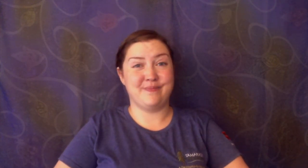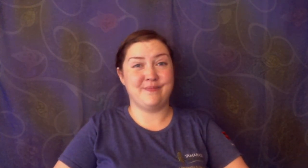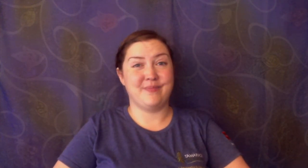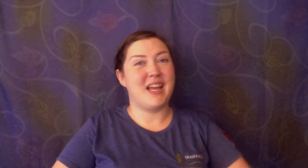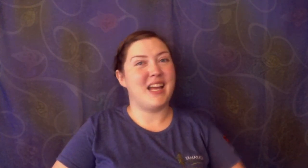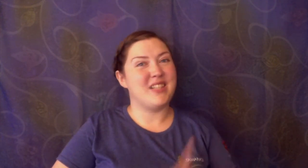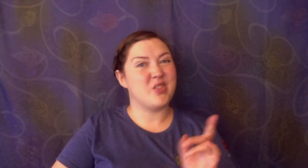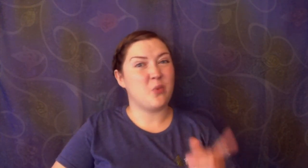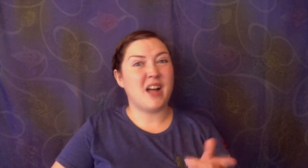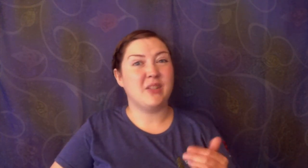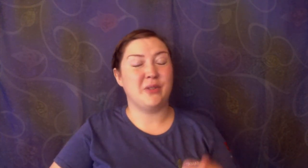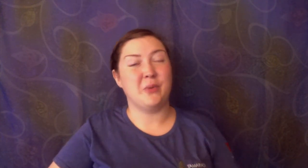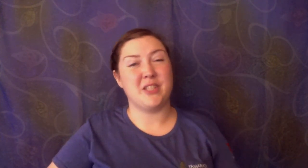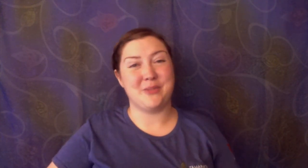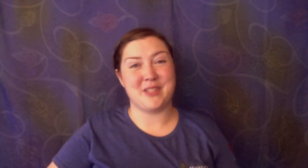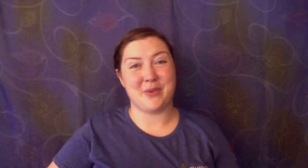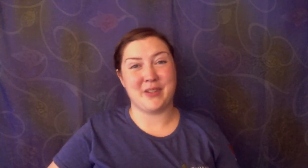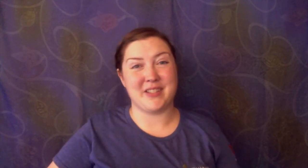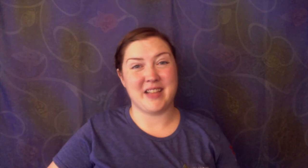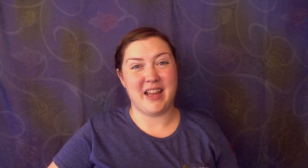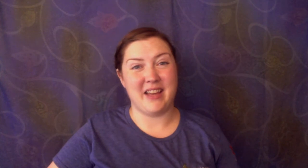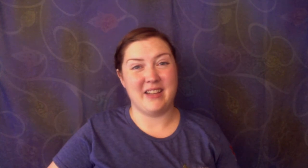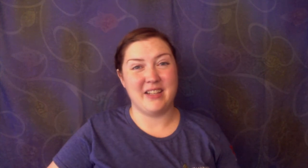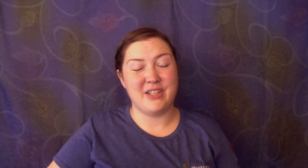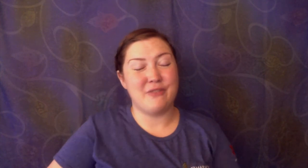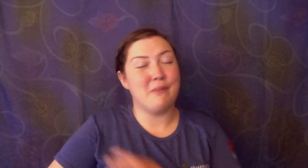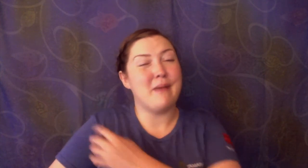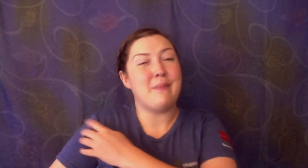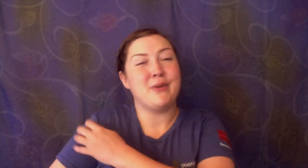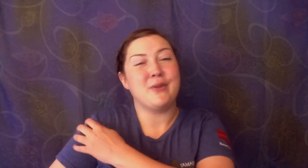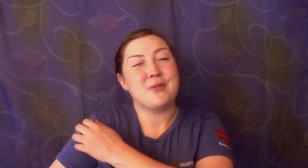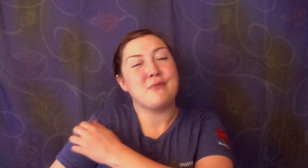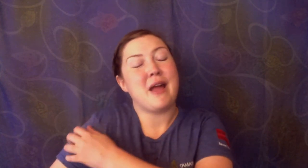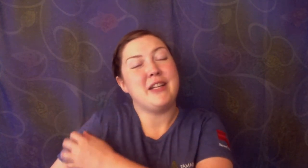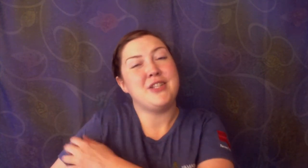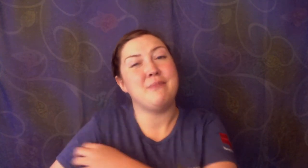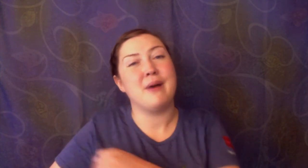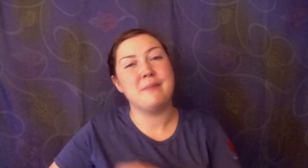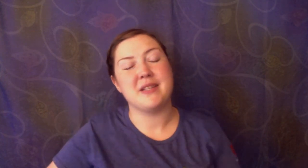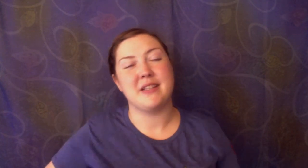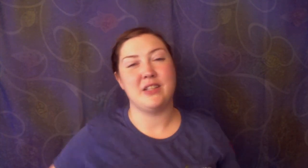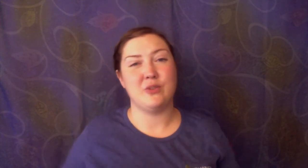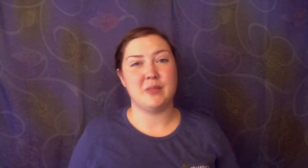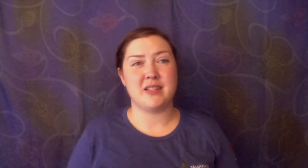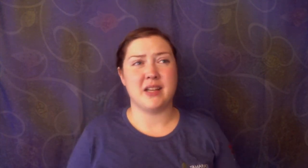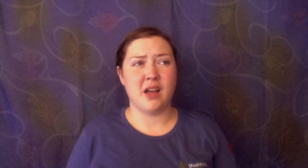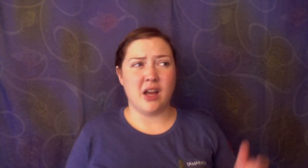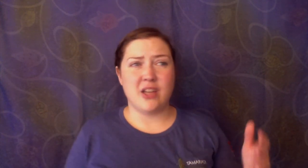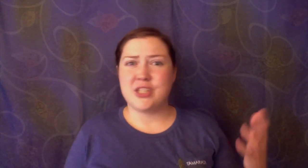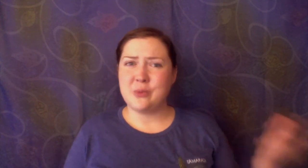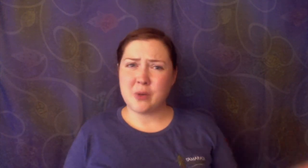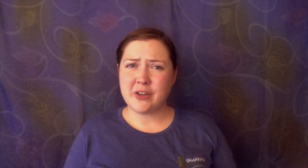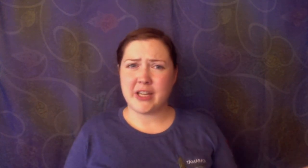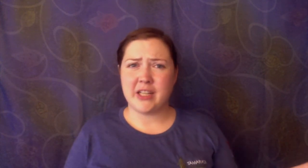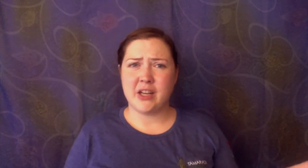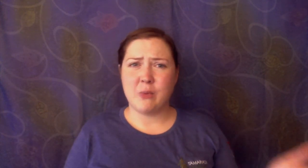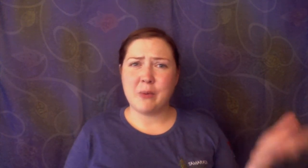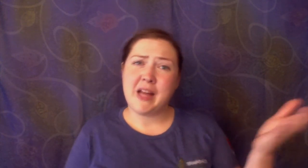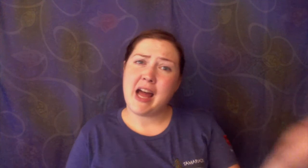And Swallow knew what she was going to say. She remembered those red itchy bumps on the humans and she worried what would happen